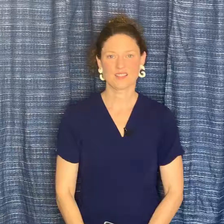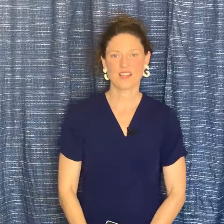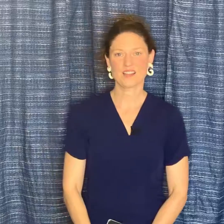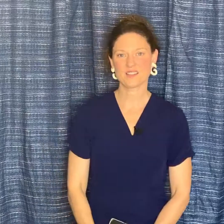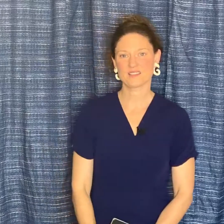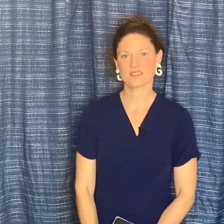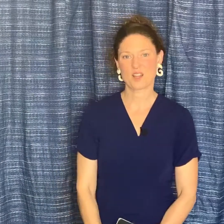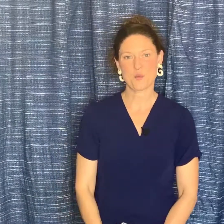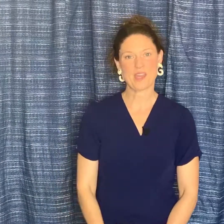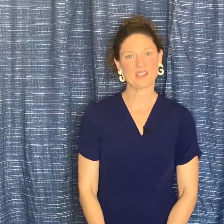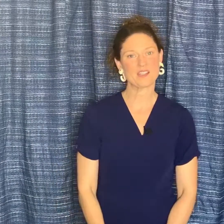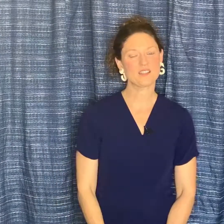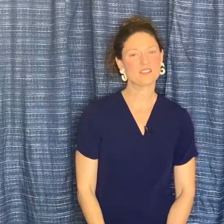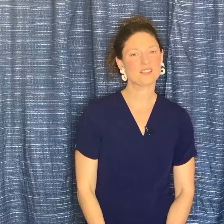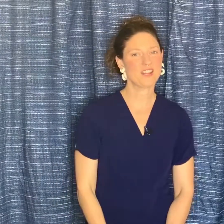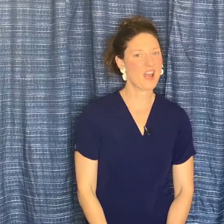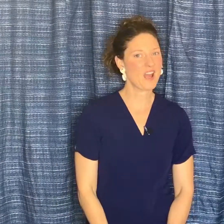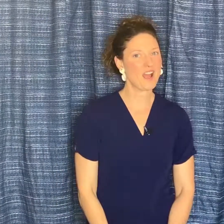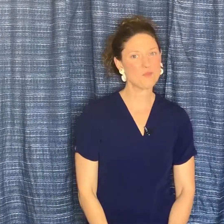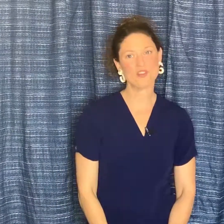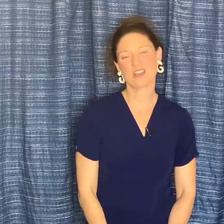Hi, I'm Annie and I'm okay.